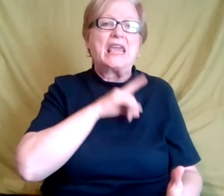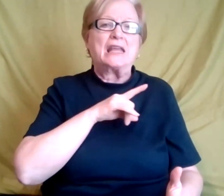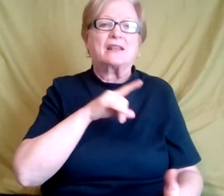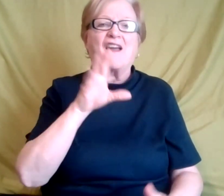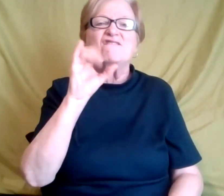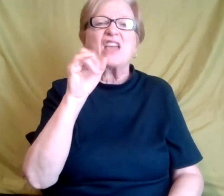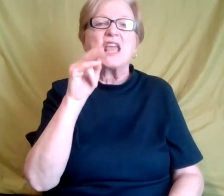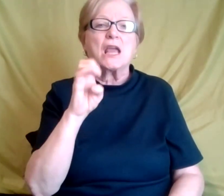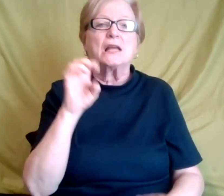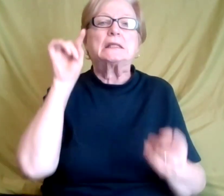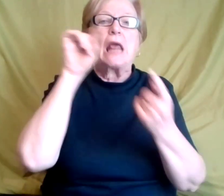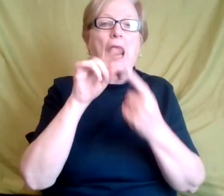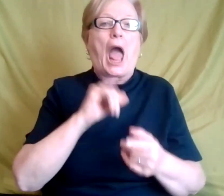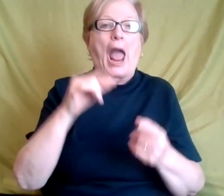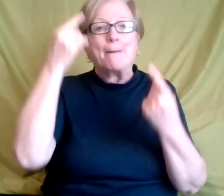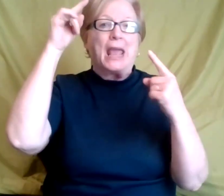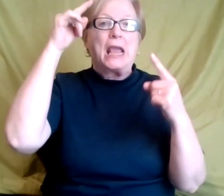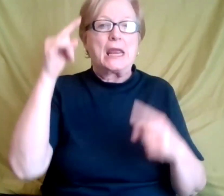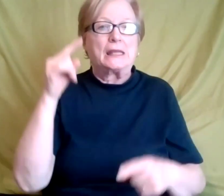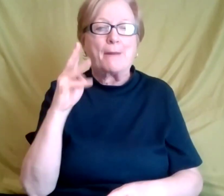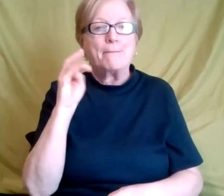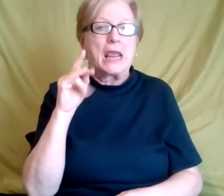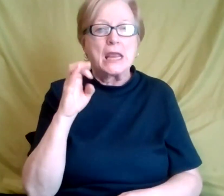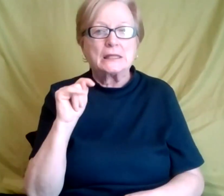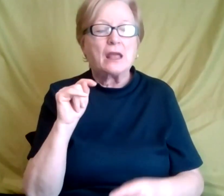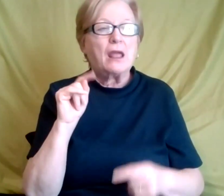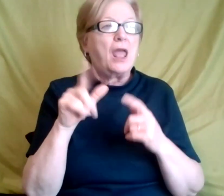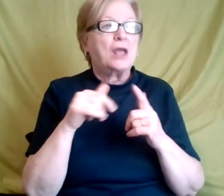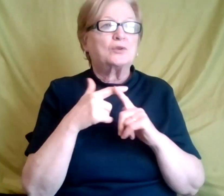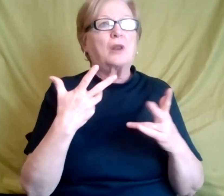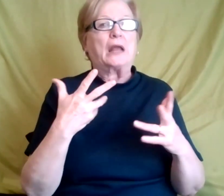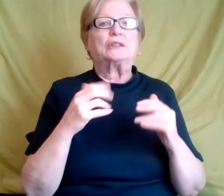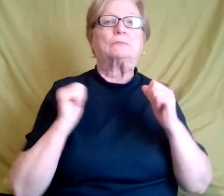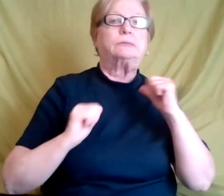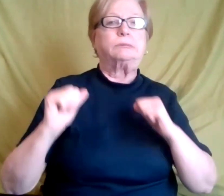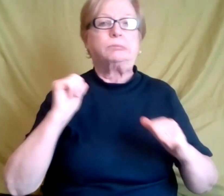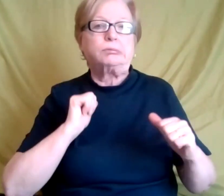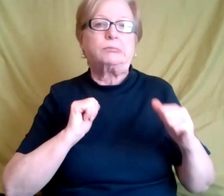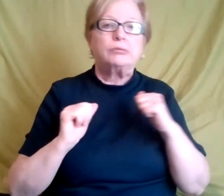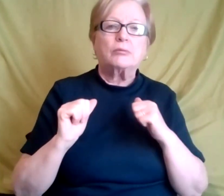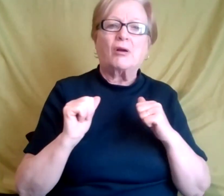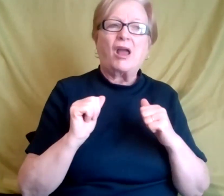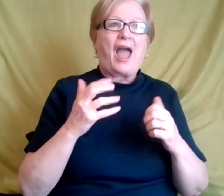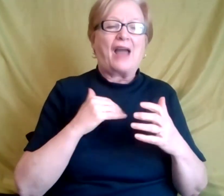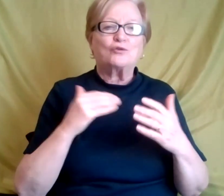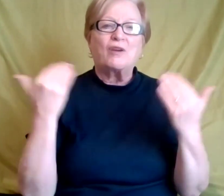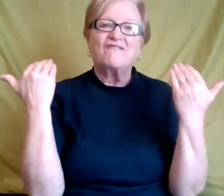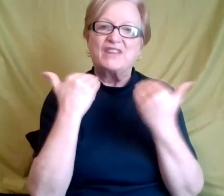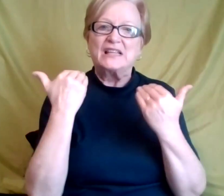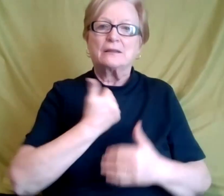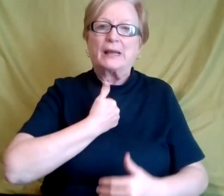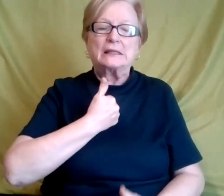showtime. And I would really have to kind of convince myself to, in other words,